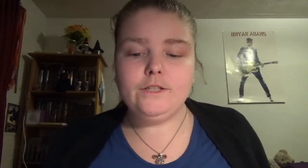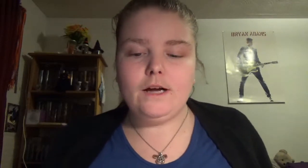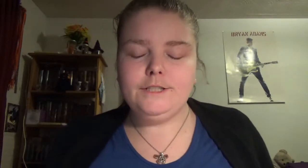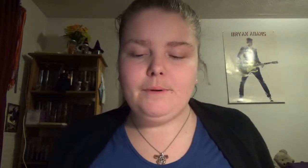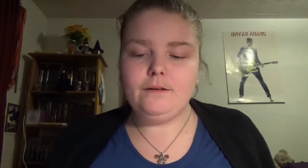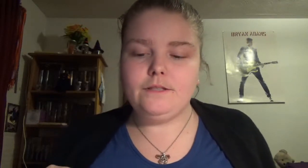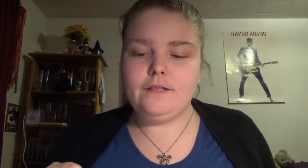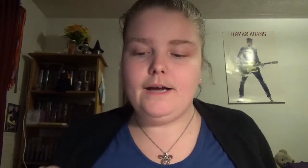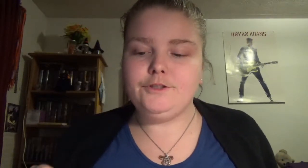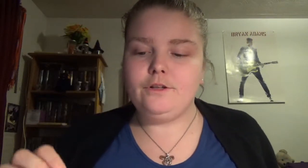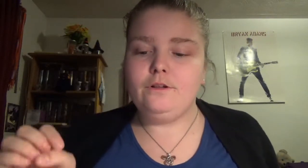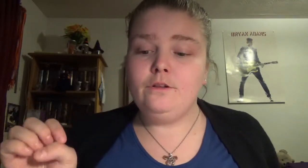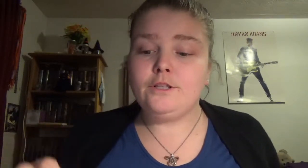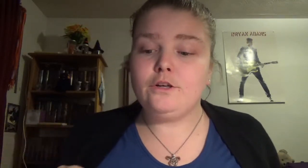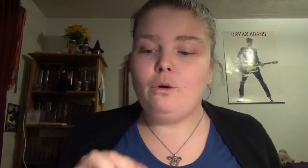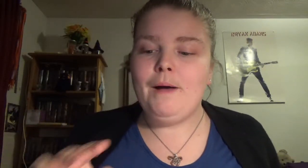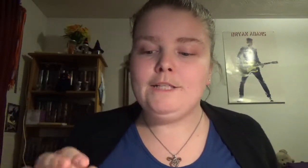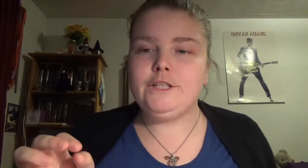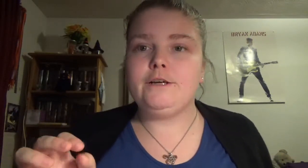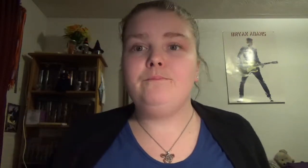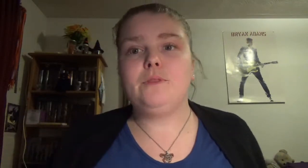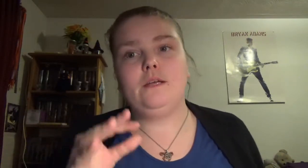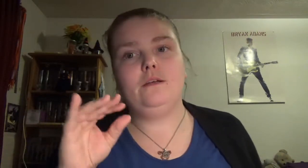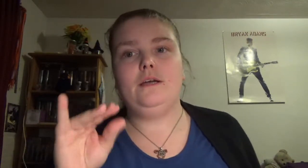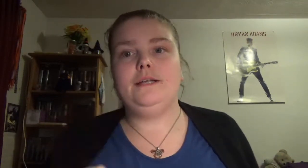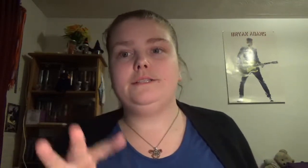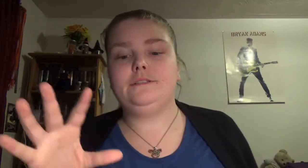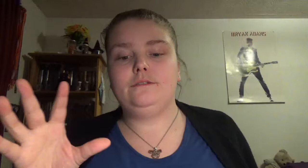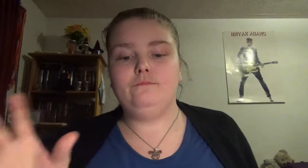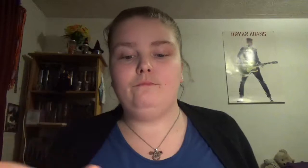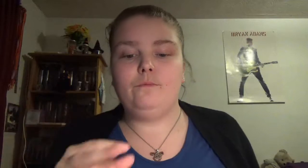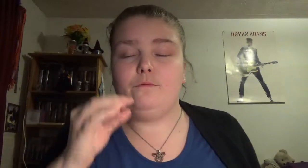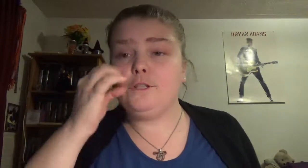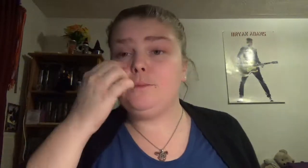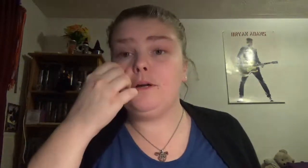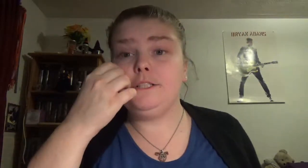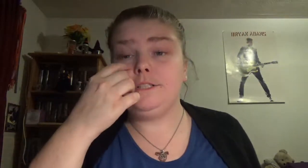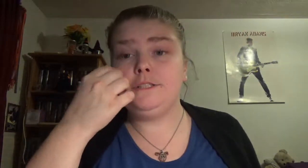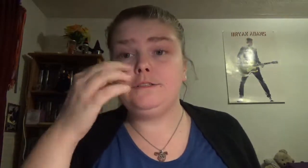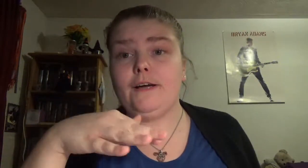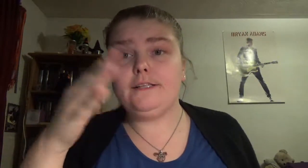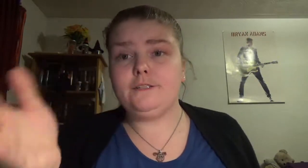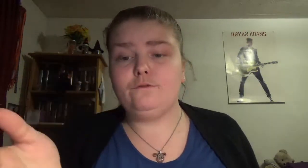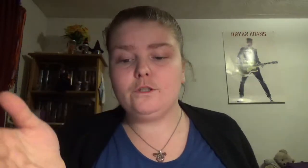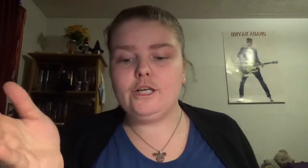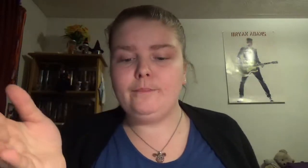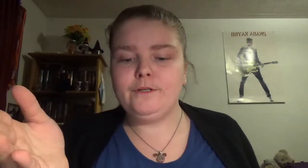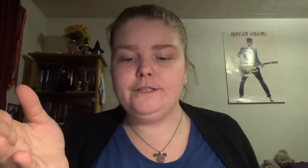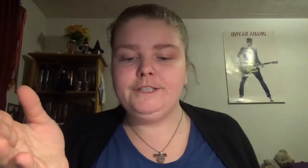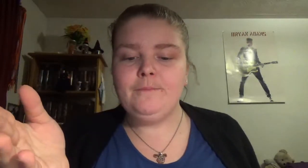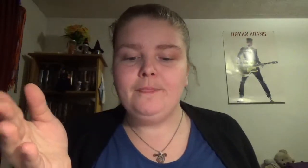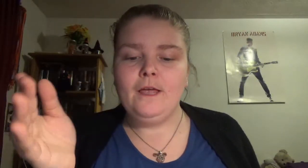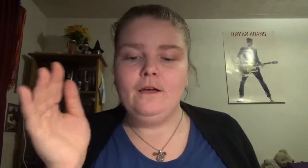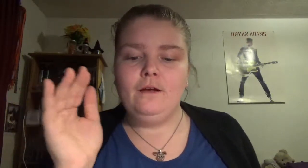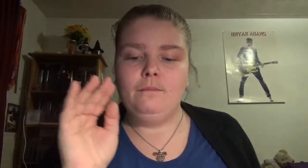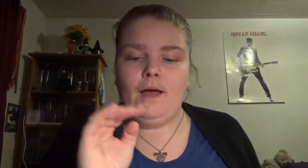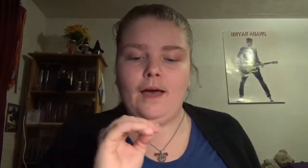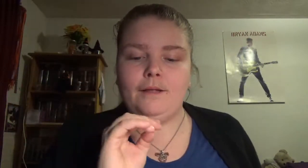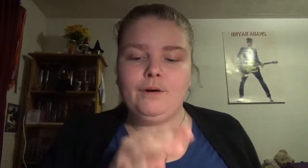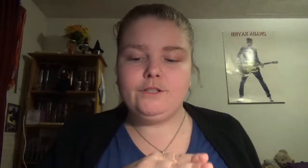talks about the astrological magic it the first part is divided into four chapters and part